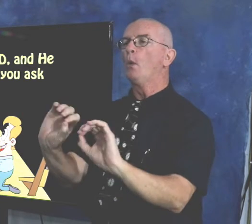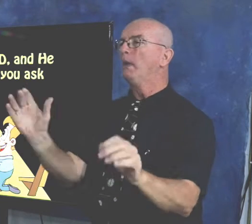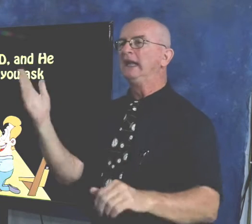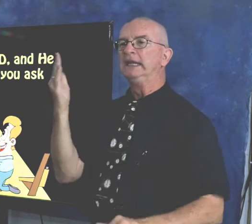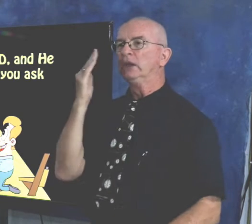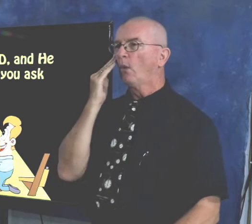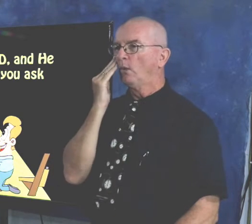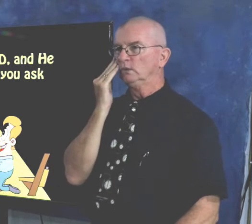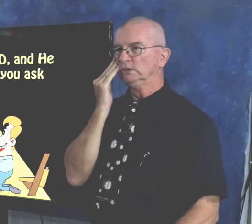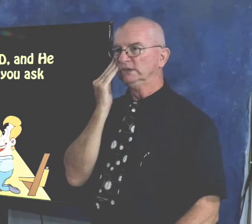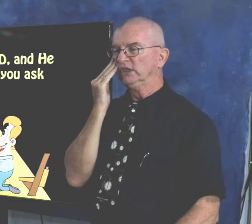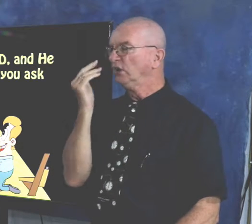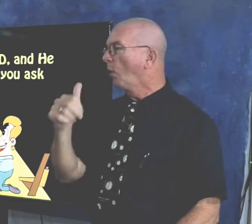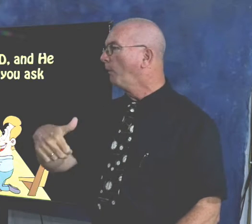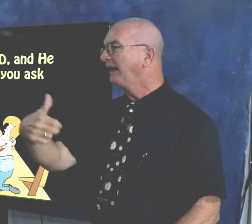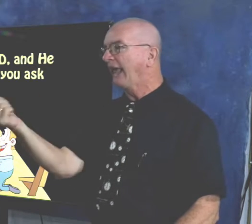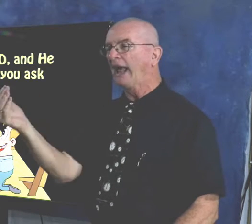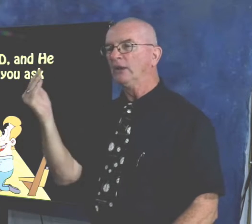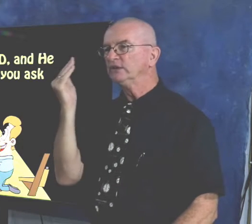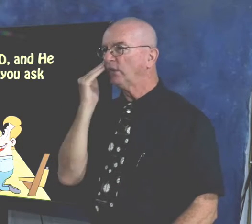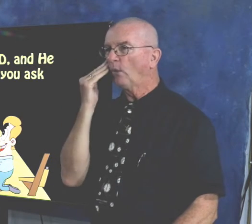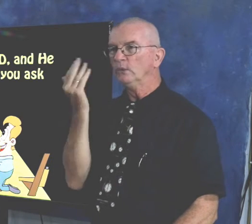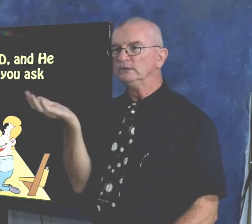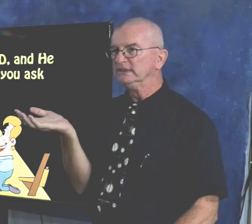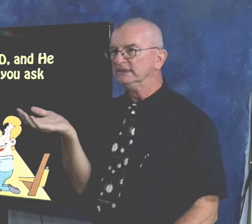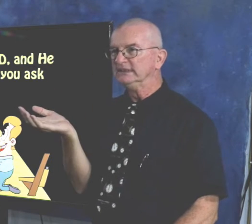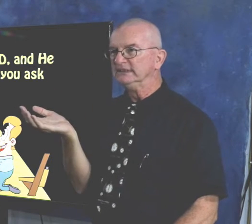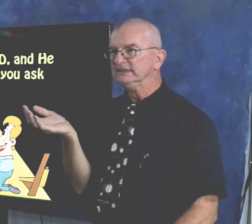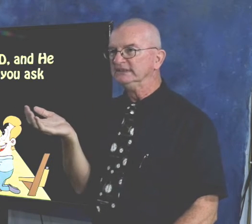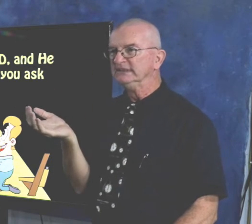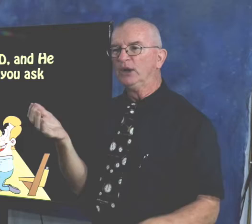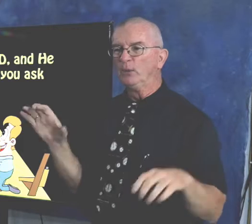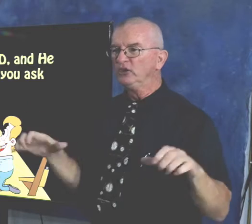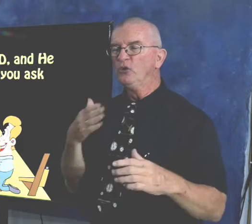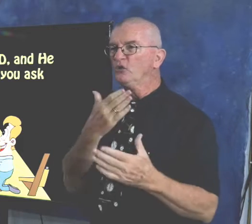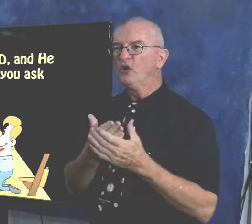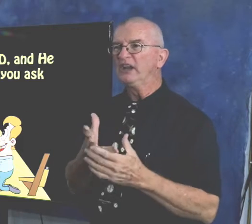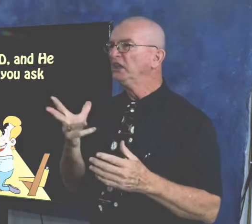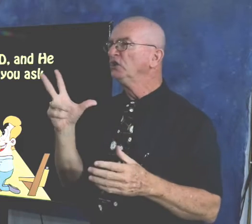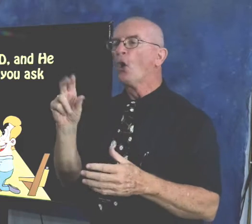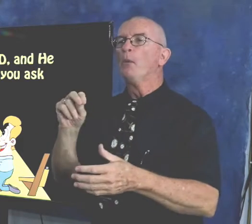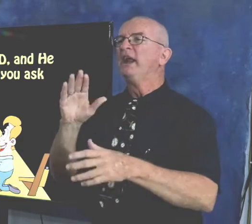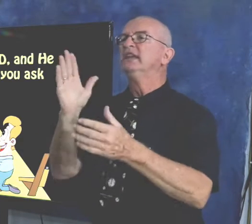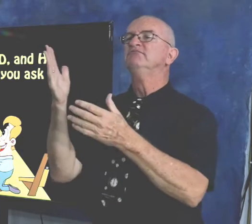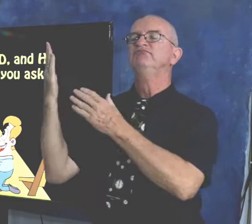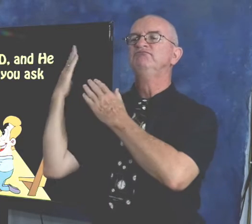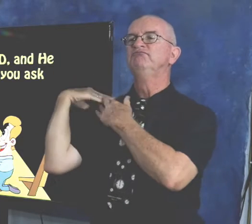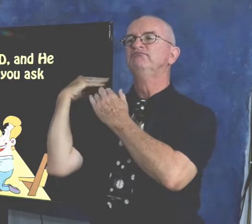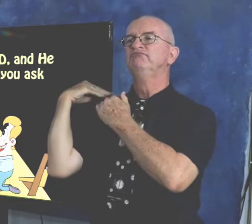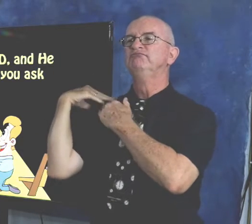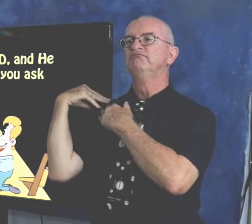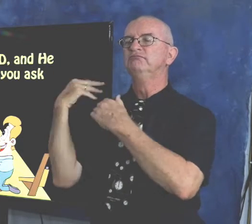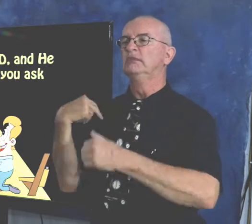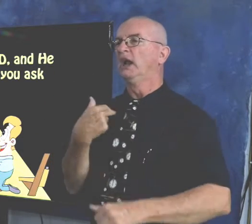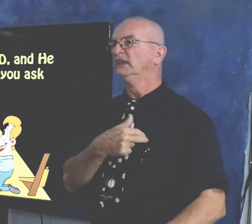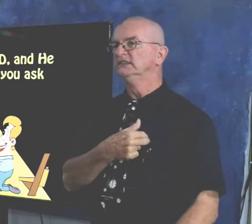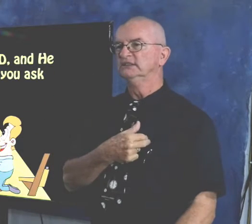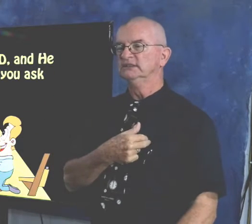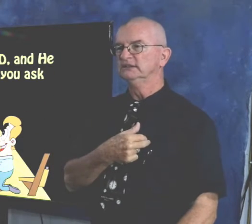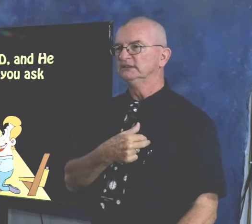good, nobody knows, nobody else knows about it. We do good. Nobody will pat us on the back.